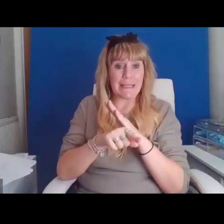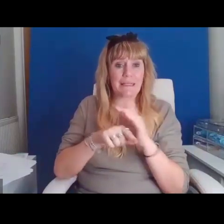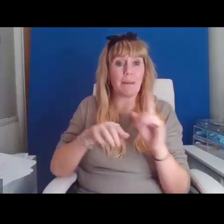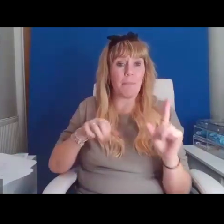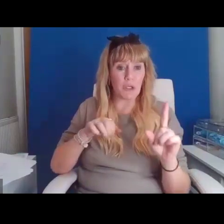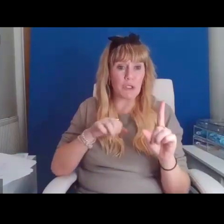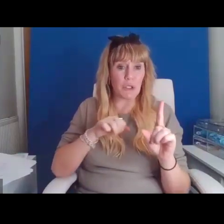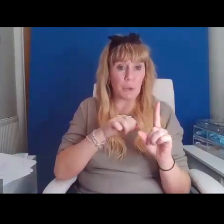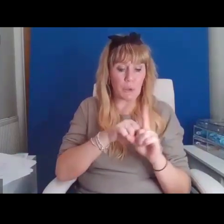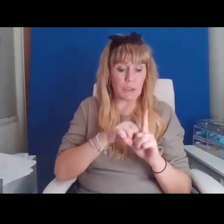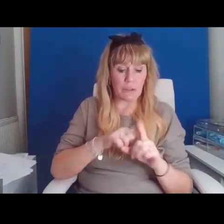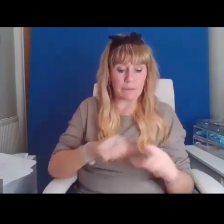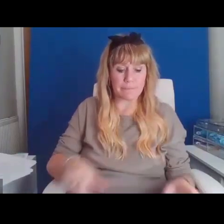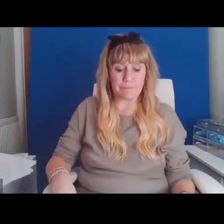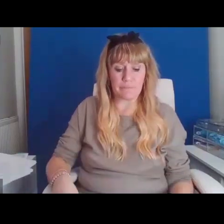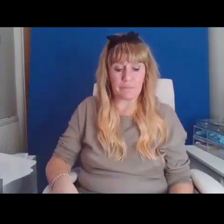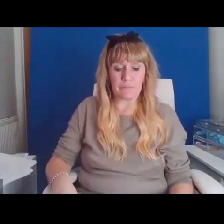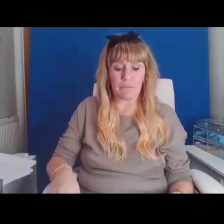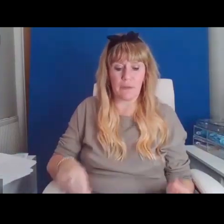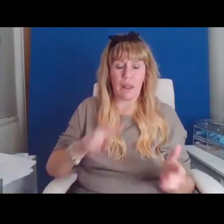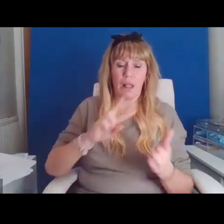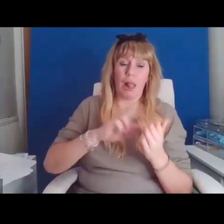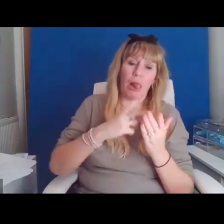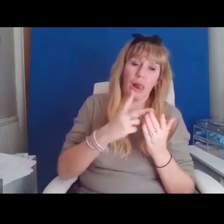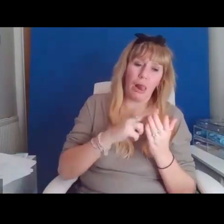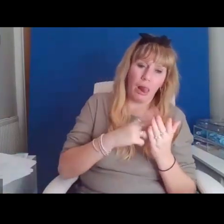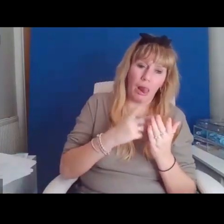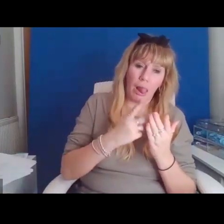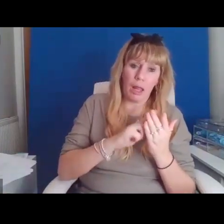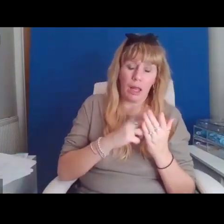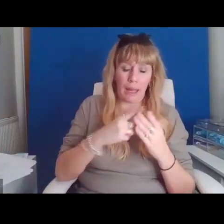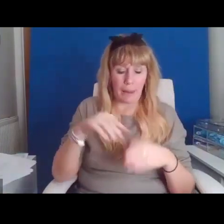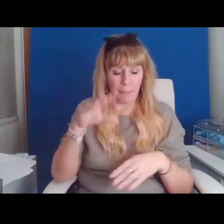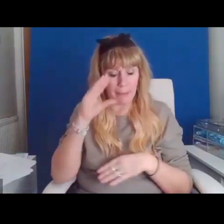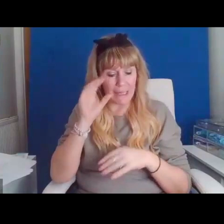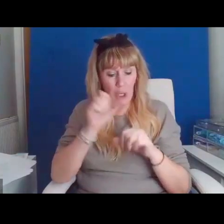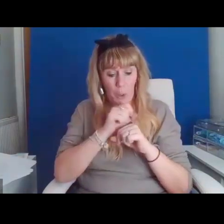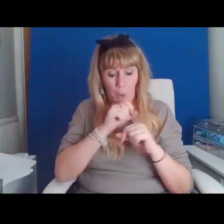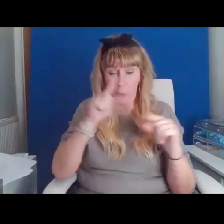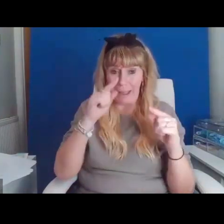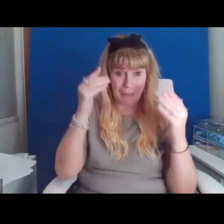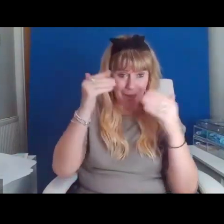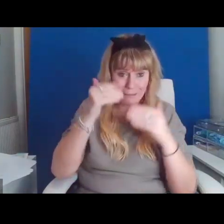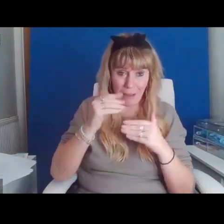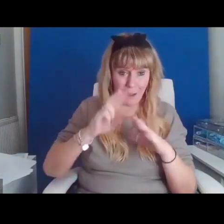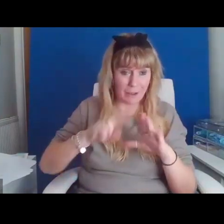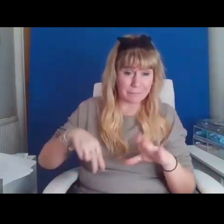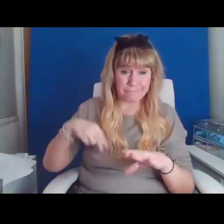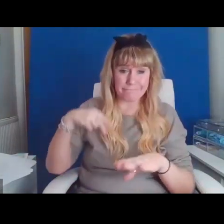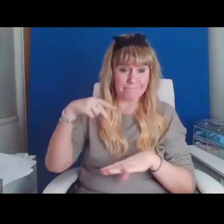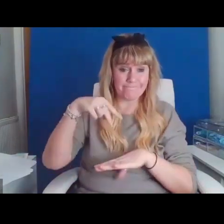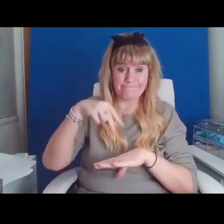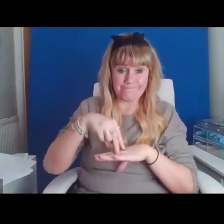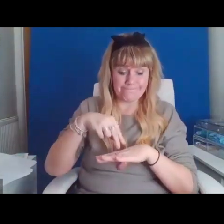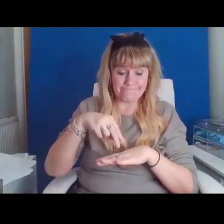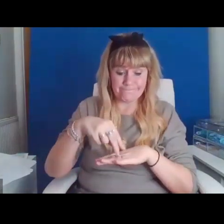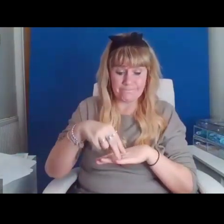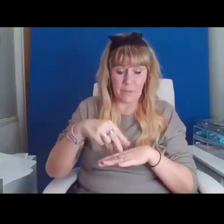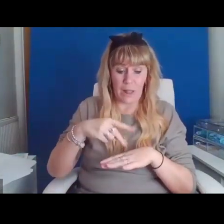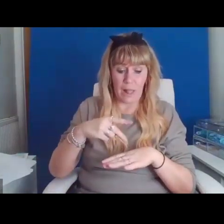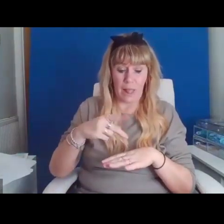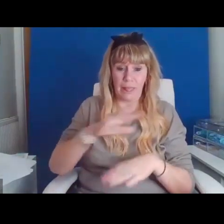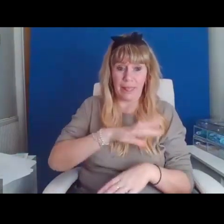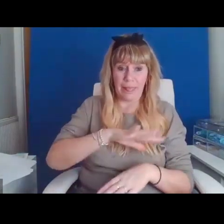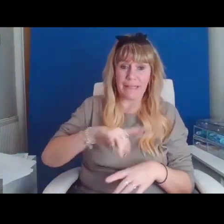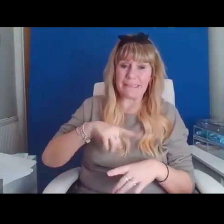Running in bed, I wake in the dark, on my feet already, nocturnal incubus pursues